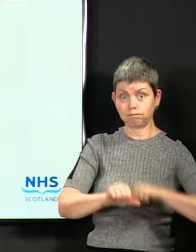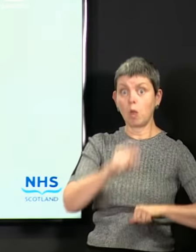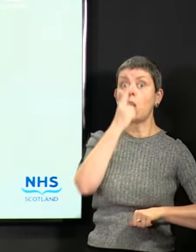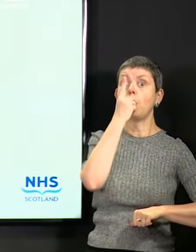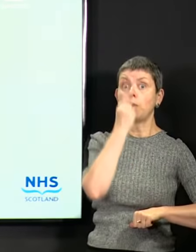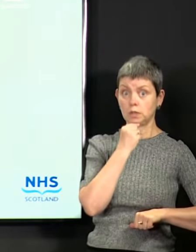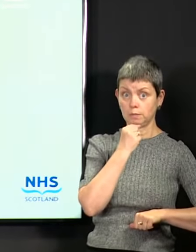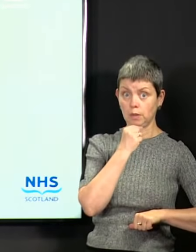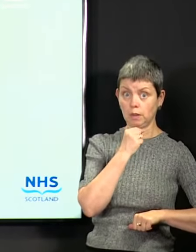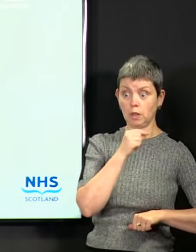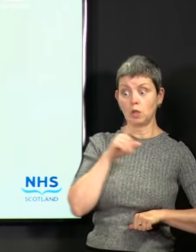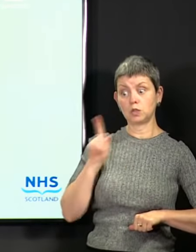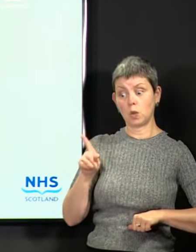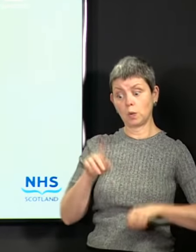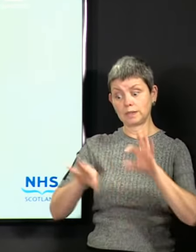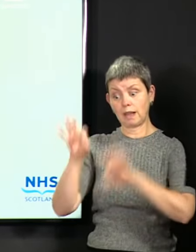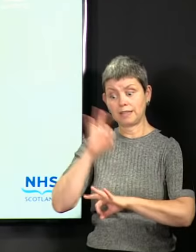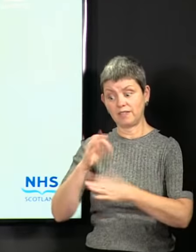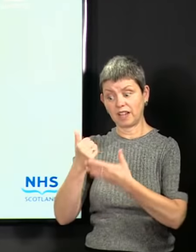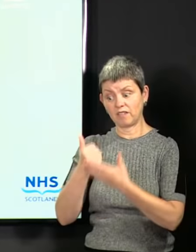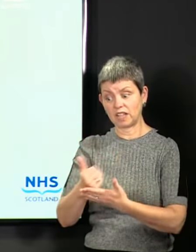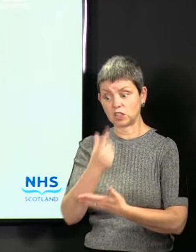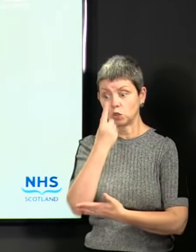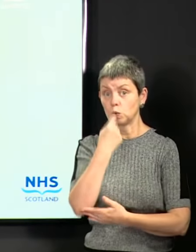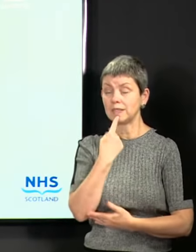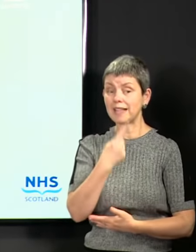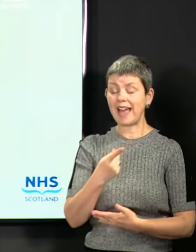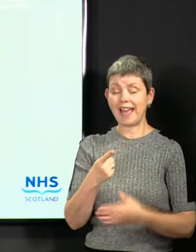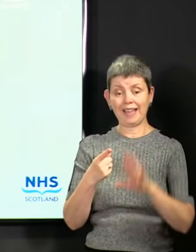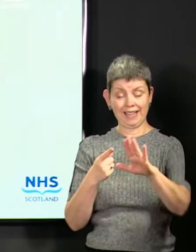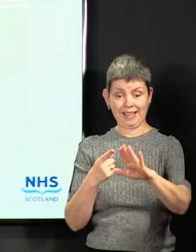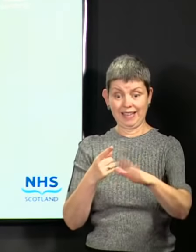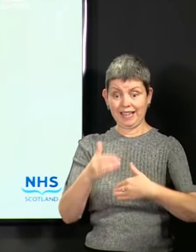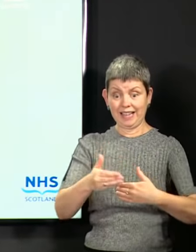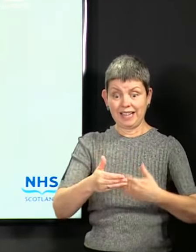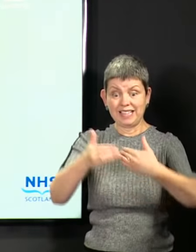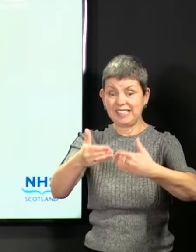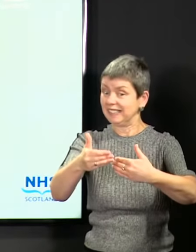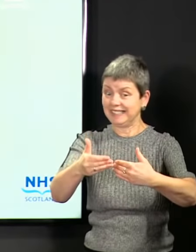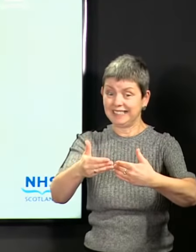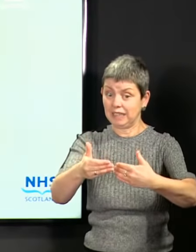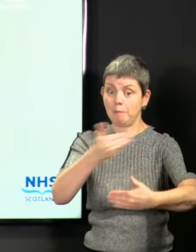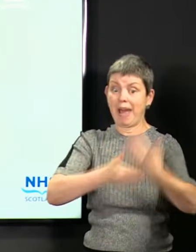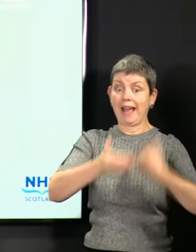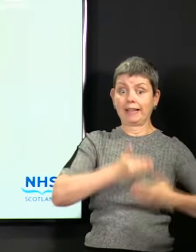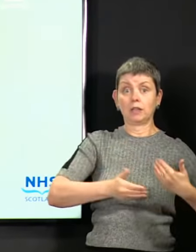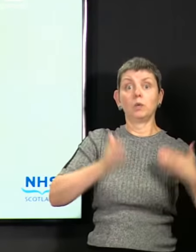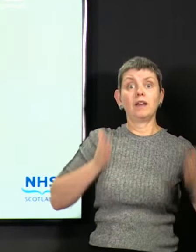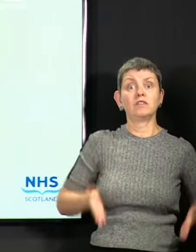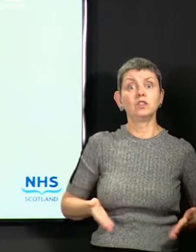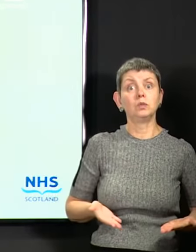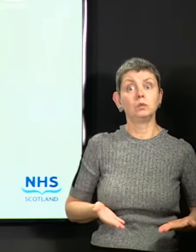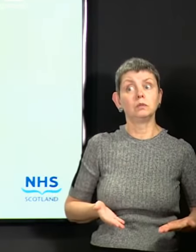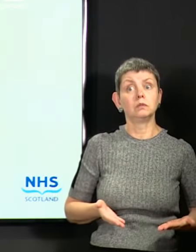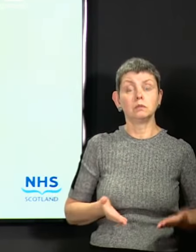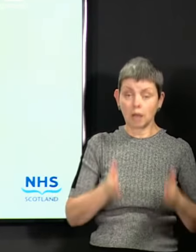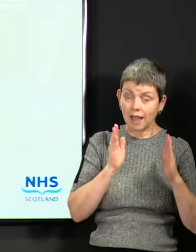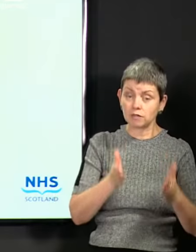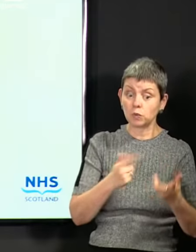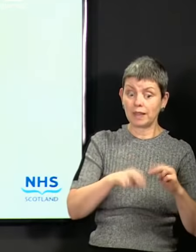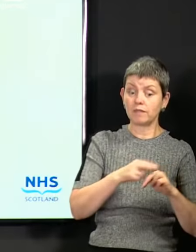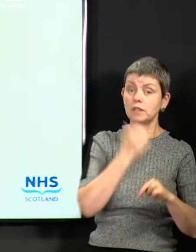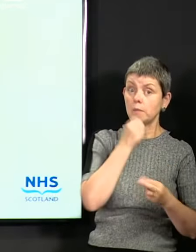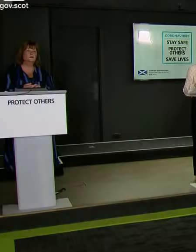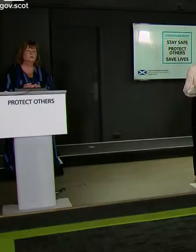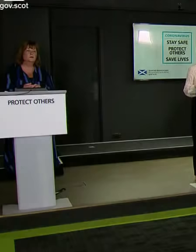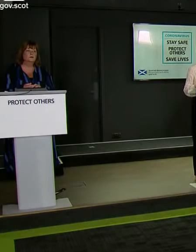tell the First Minister to go backwards. I, of course, don't want to do that. But that has to be available to us if we see numbers go in the wrong direction.